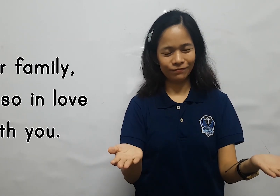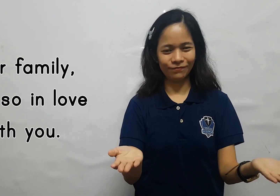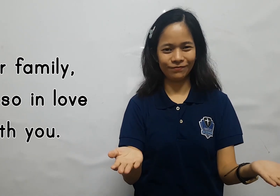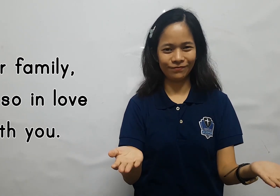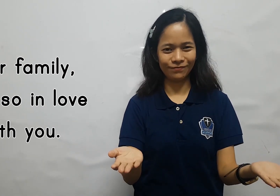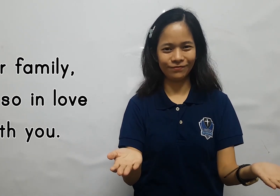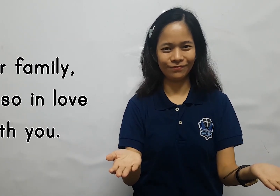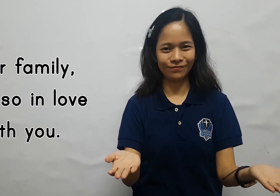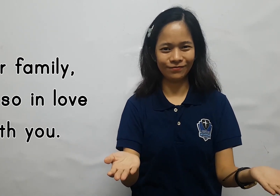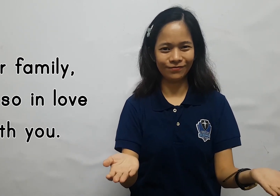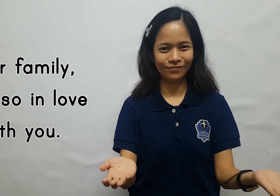Thank